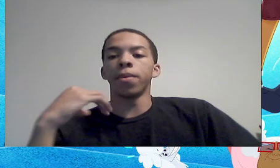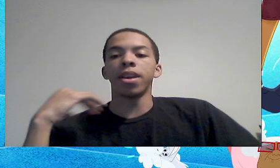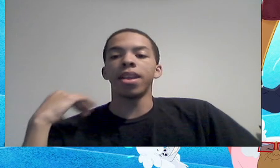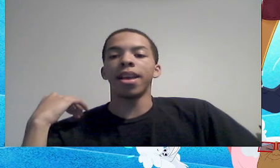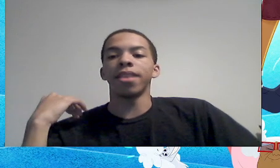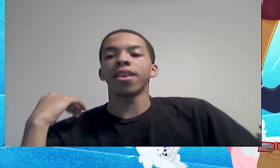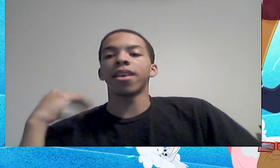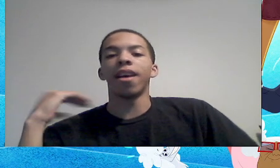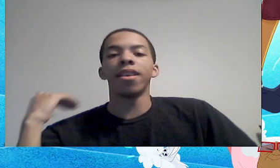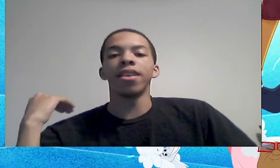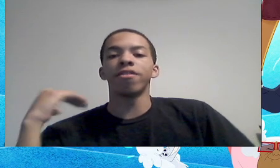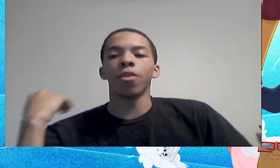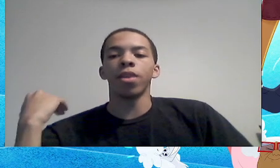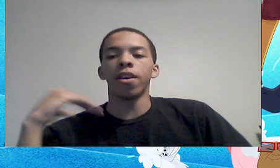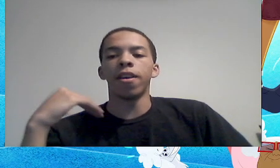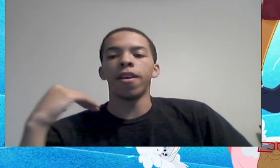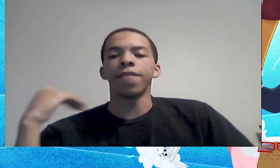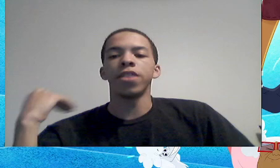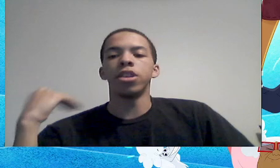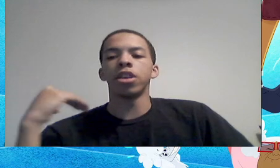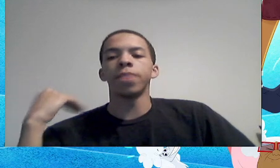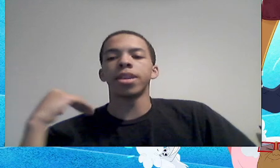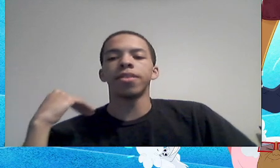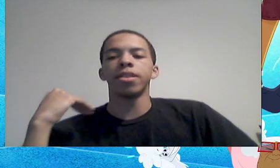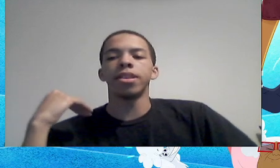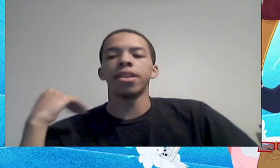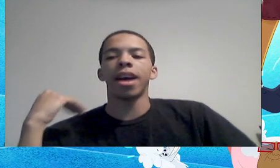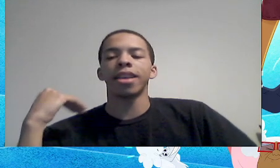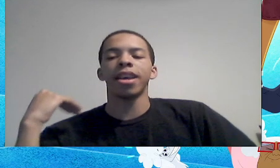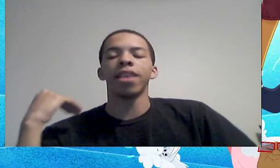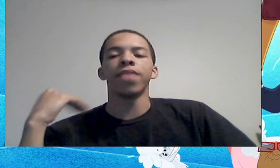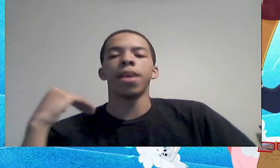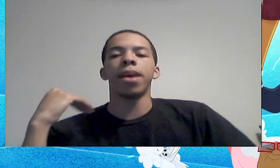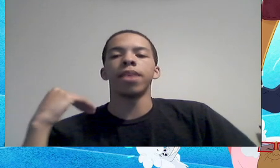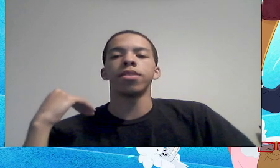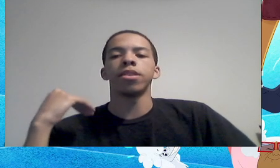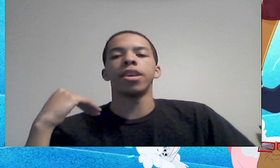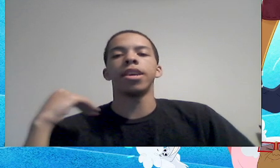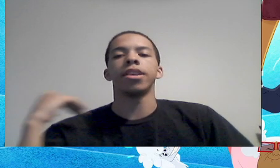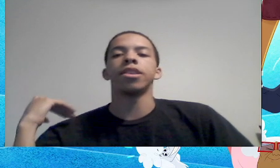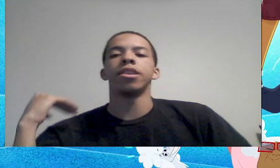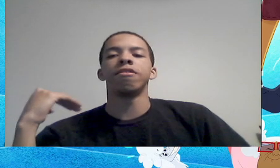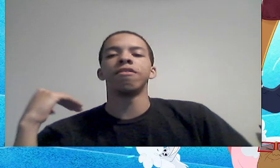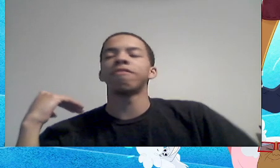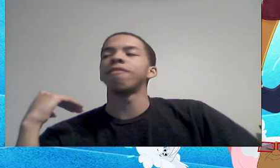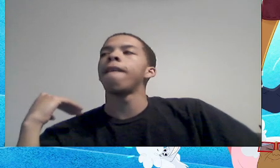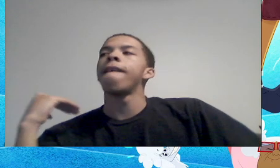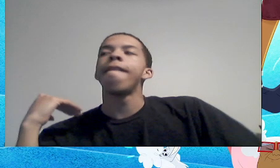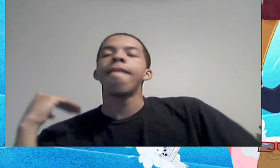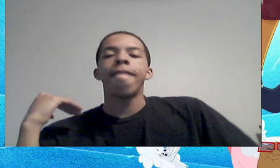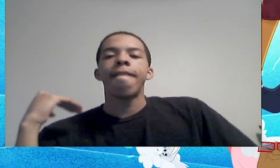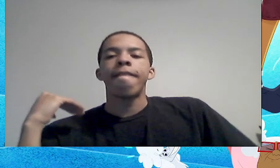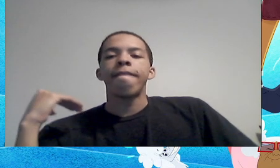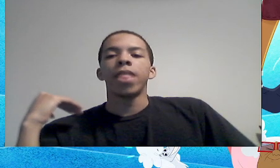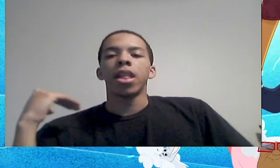like, bullied and cutting Zoe off just because he didn't ask a of them out to the dead, it's, just,